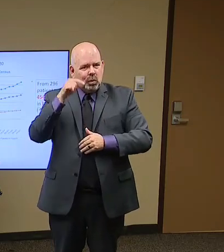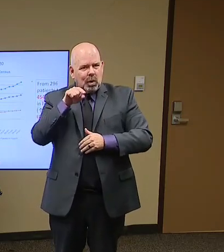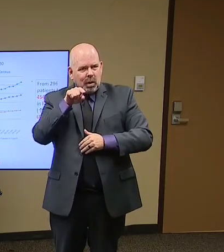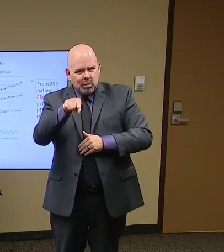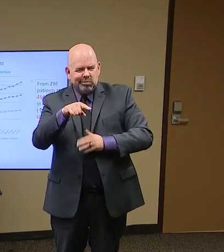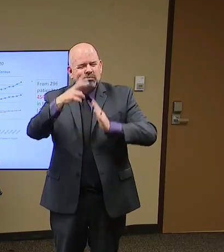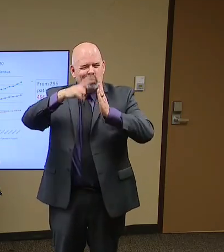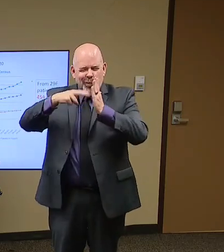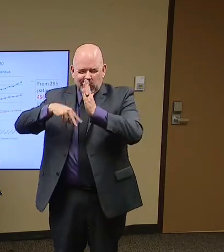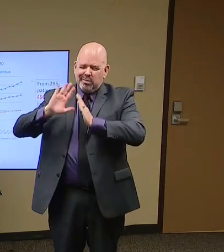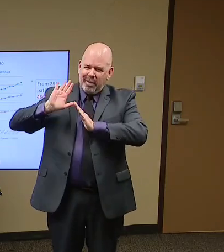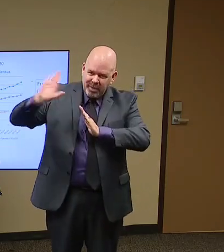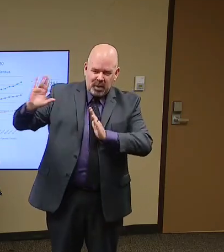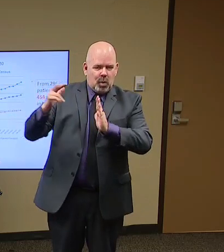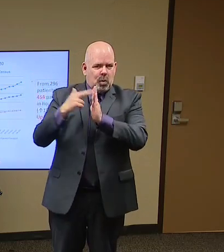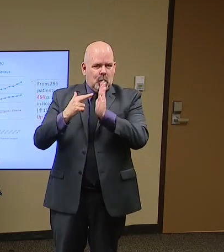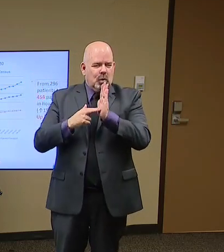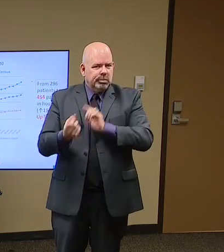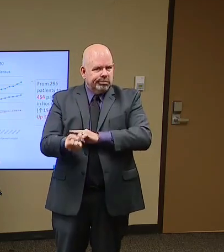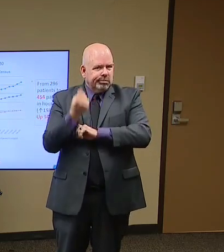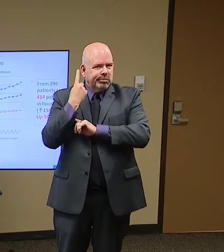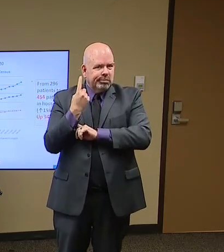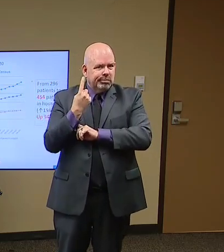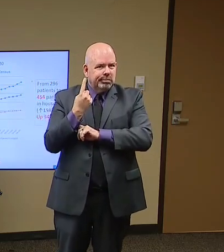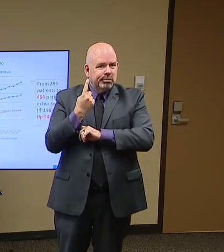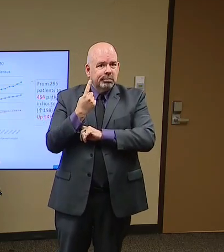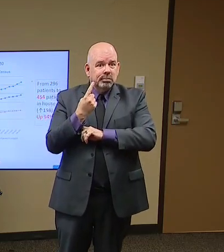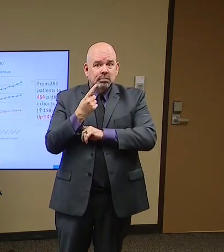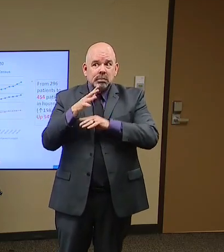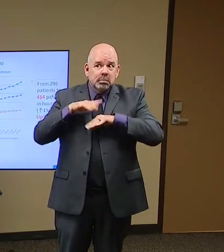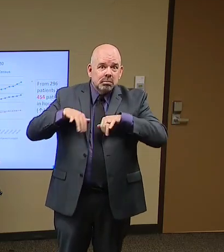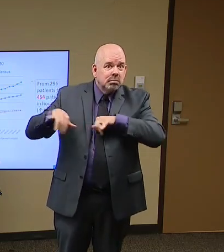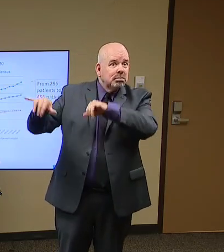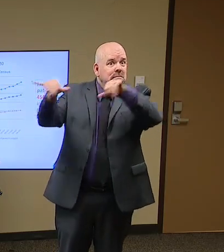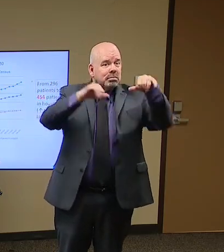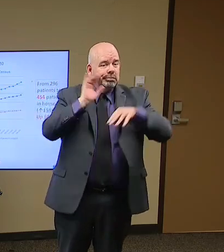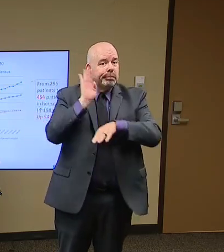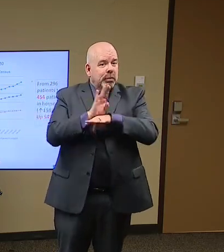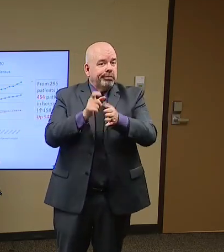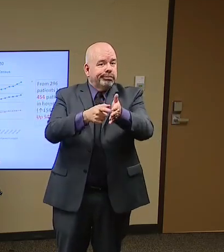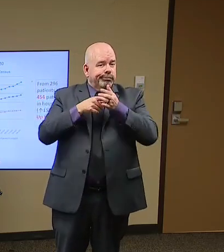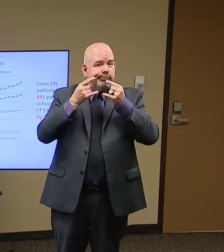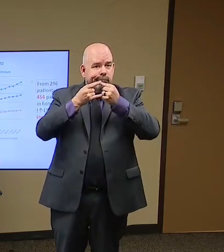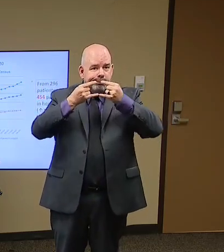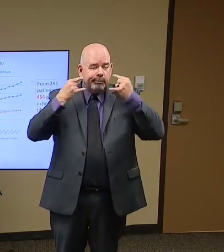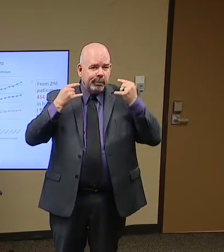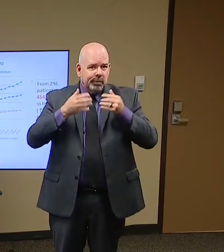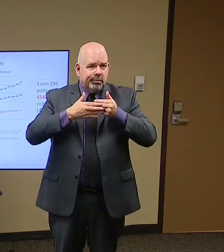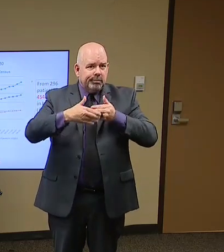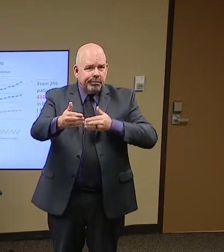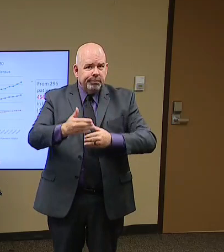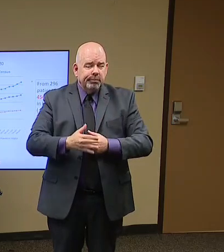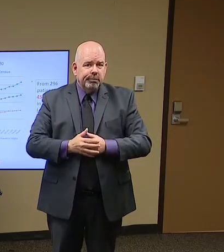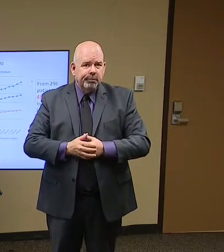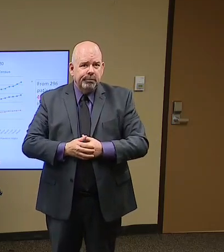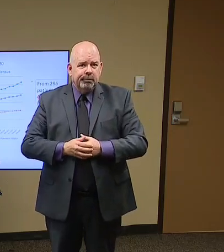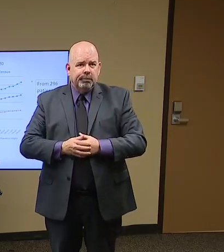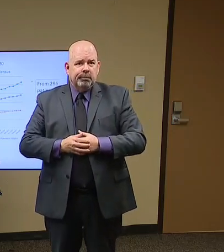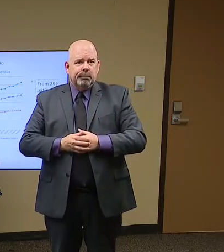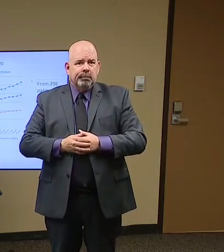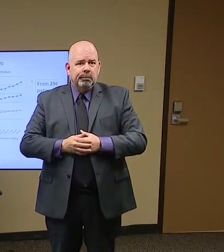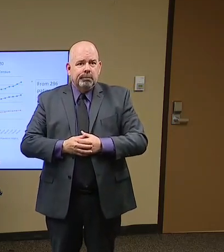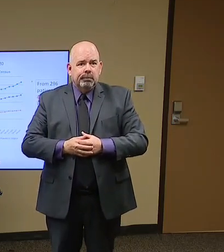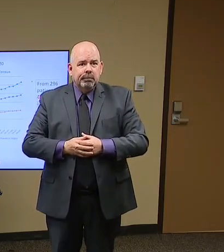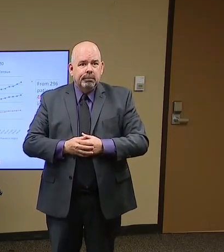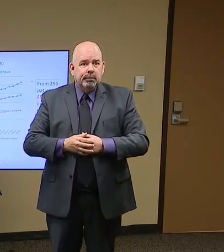required indoors in the business. Well, not indoors, but on a business premises, so it could be a